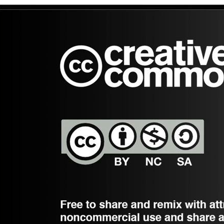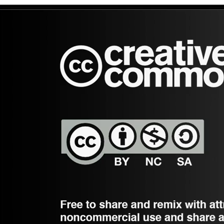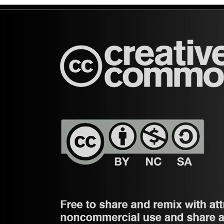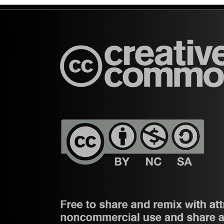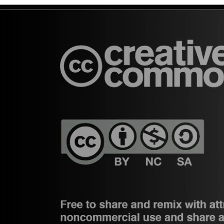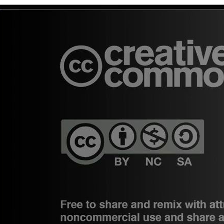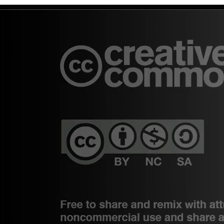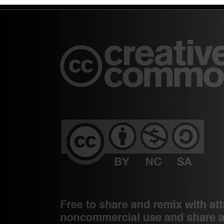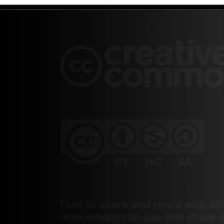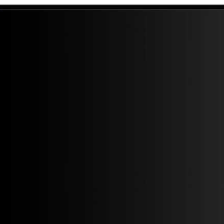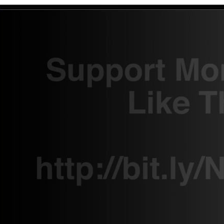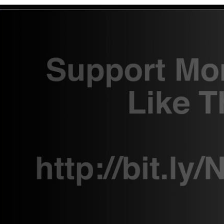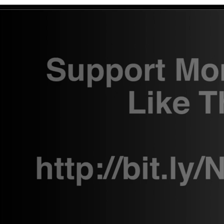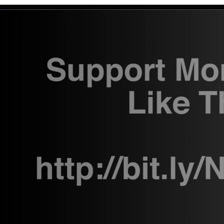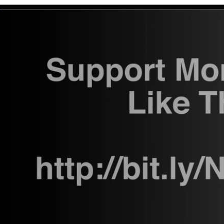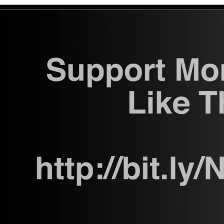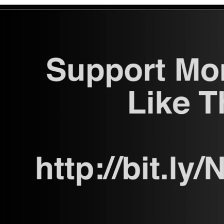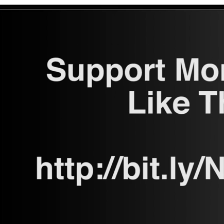I can't wait the years, for laws